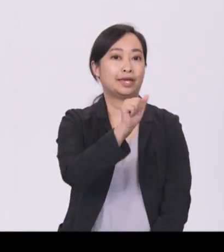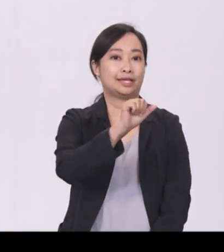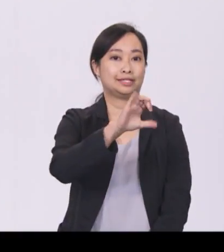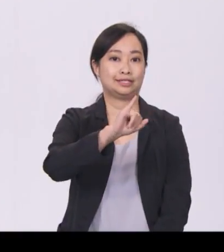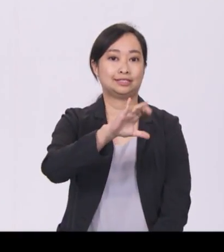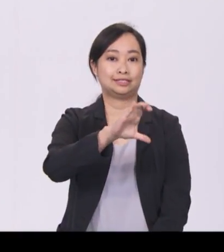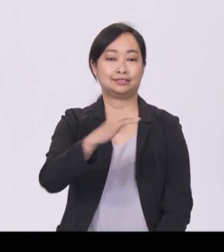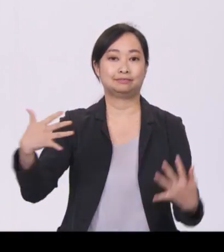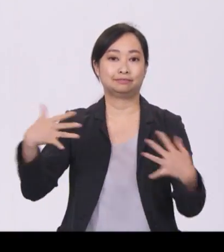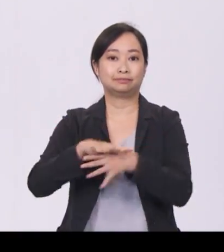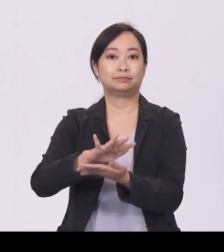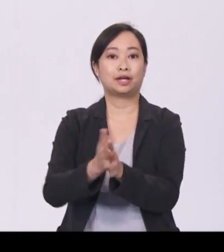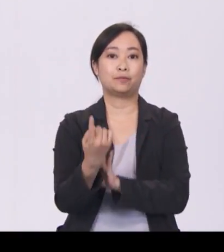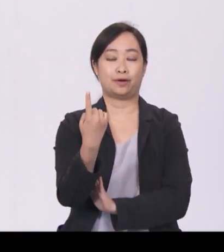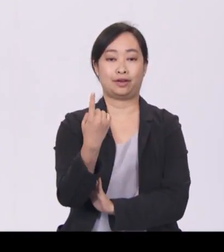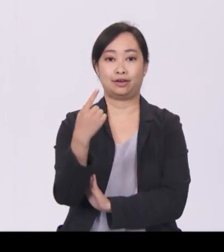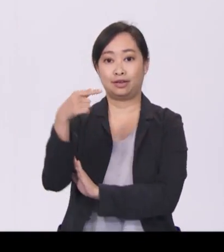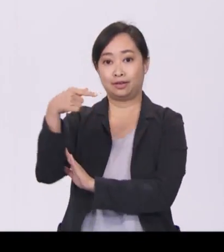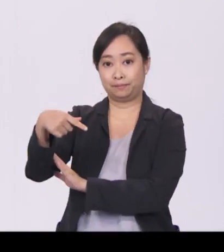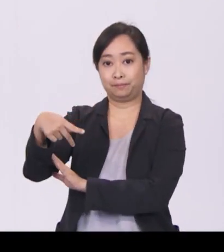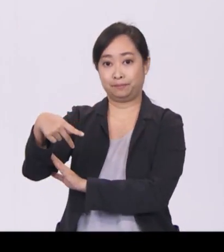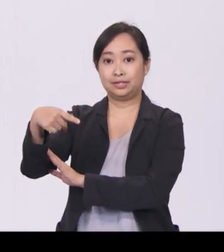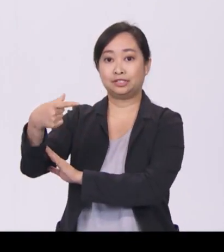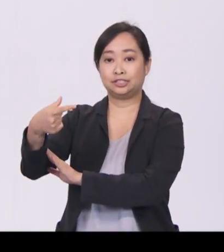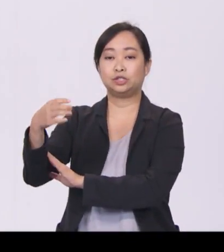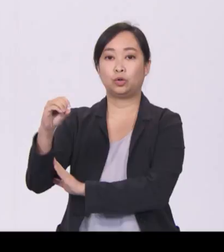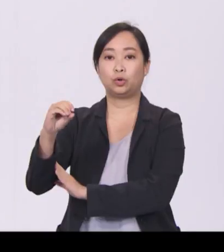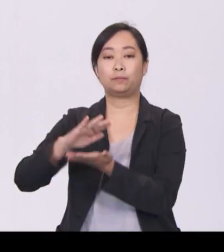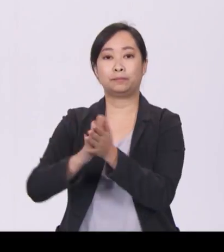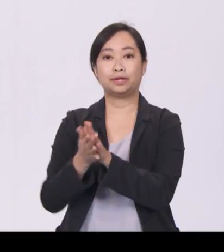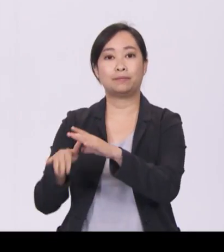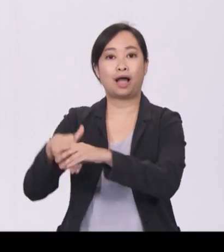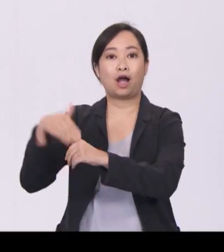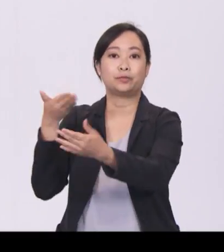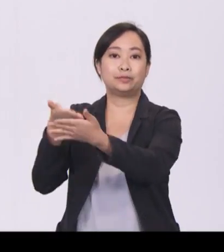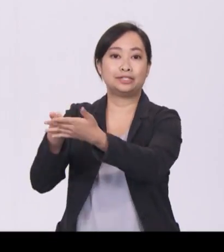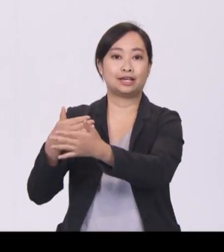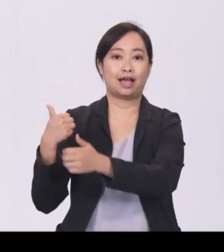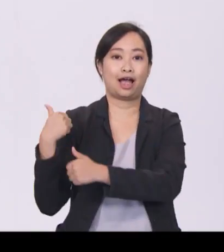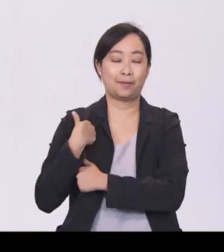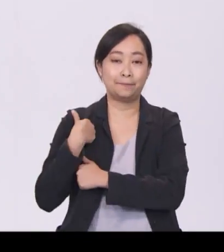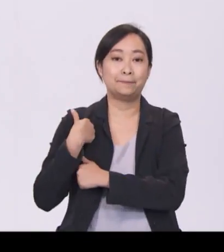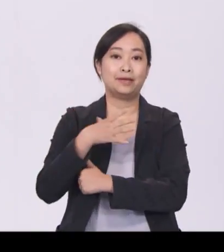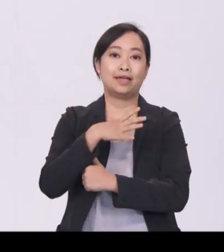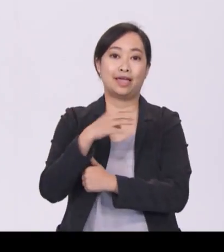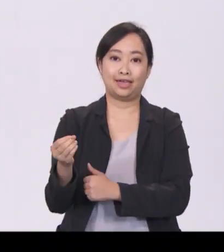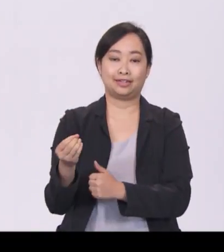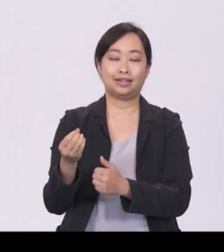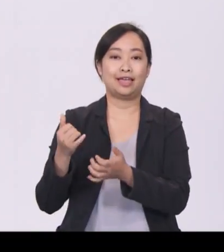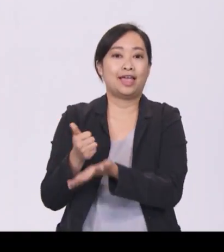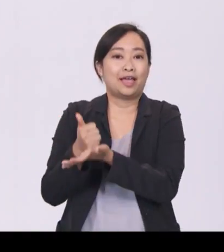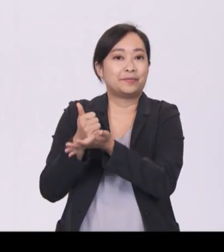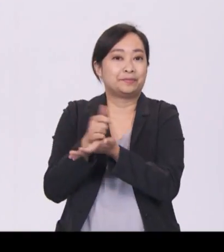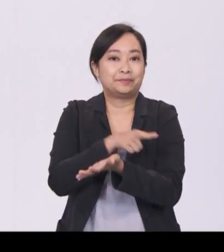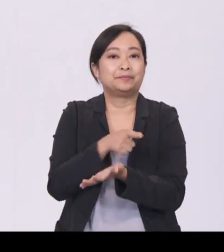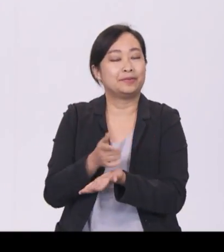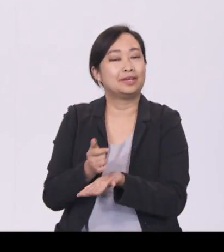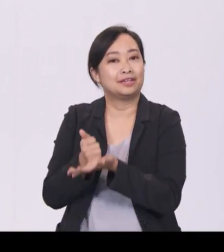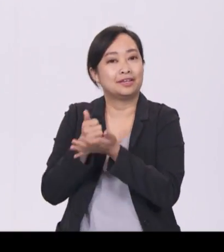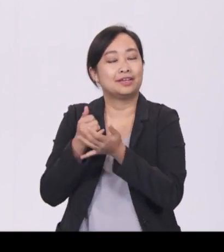PGO will serve as AIC's outreach arm in implementing CNS. It will reach out not only to pioneers,